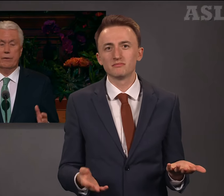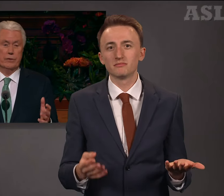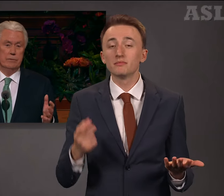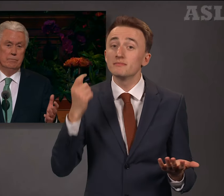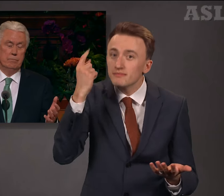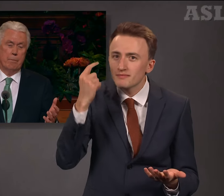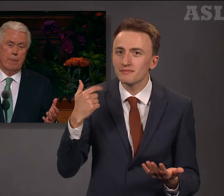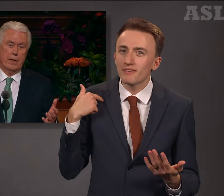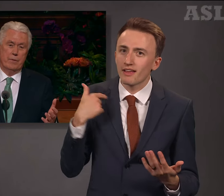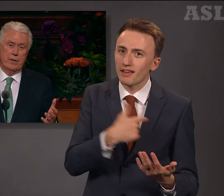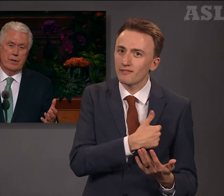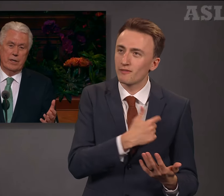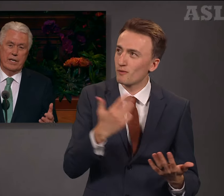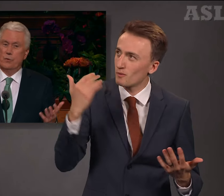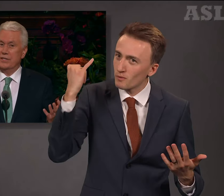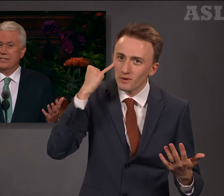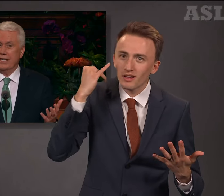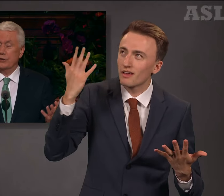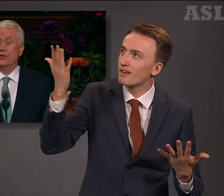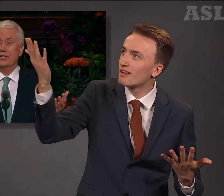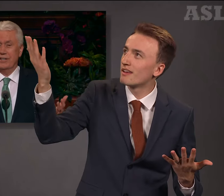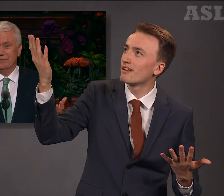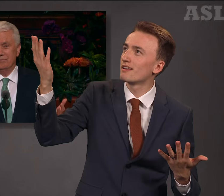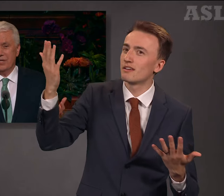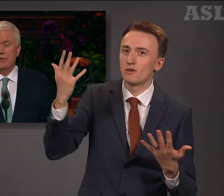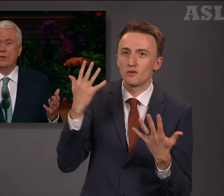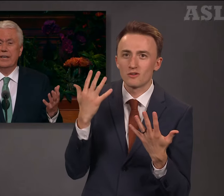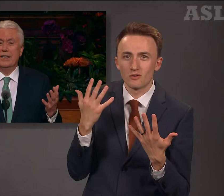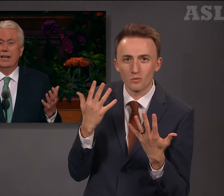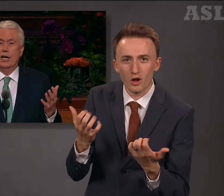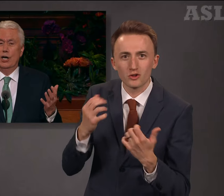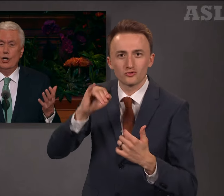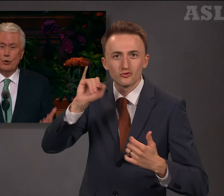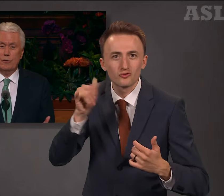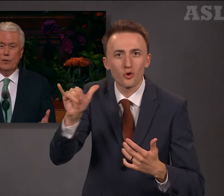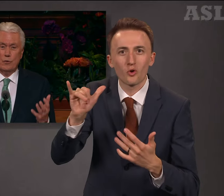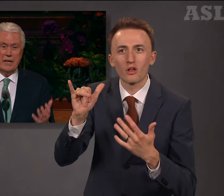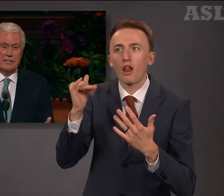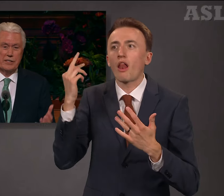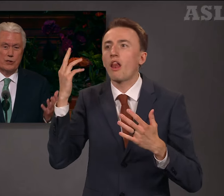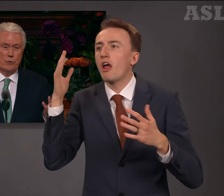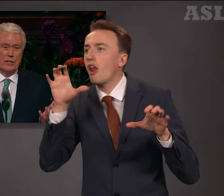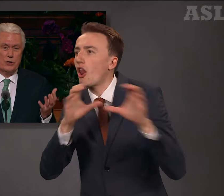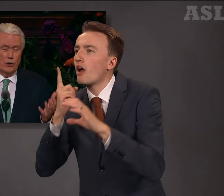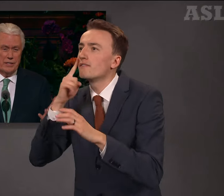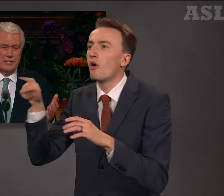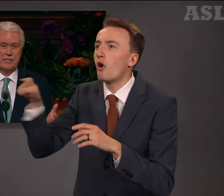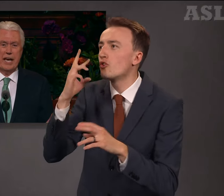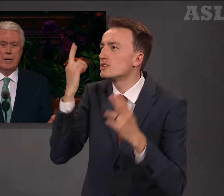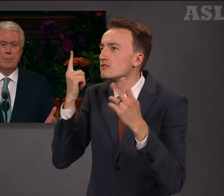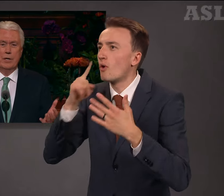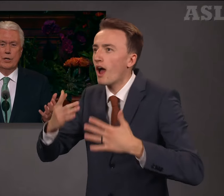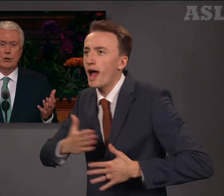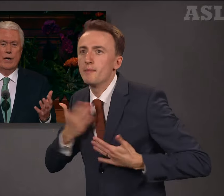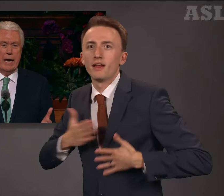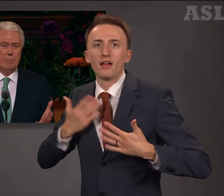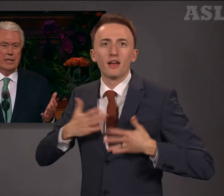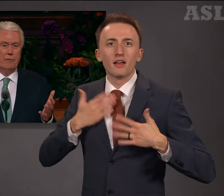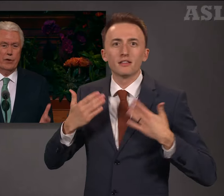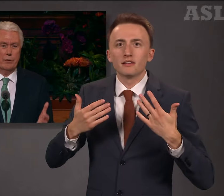However, if we seek joy, if we look for reasons to rejoice and to happily follow